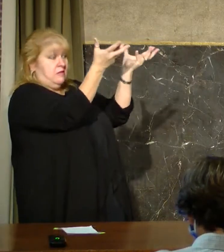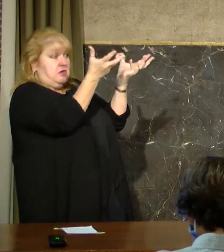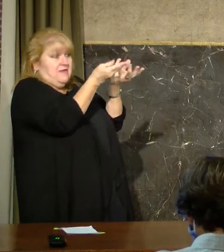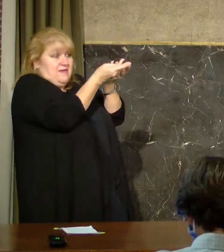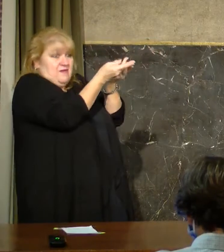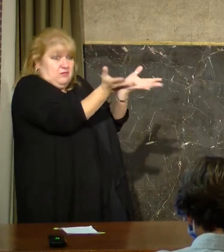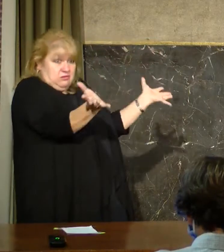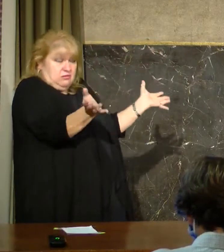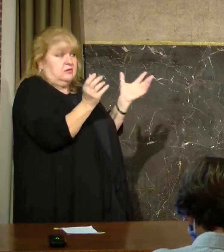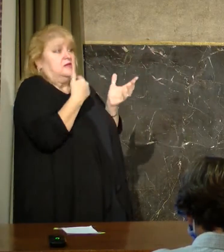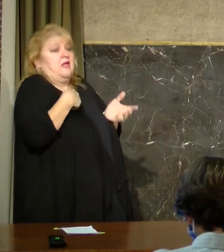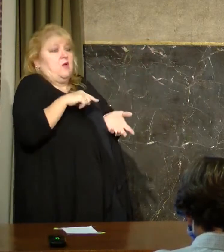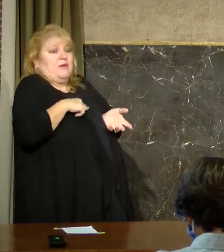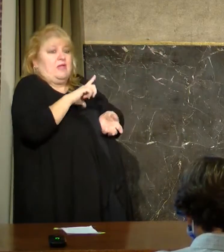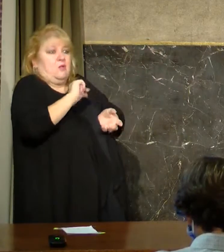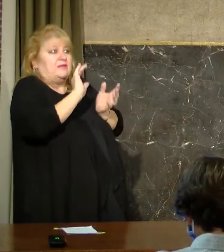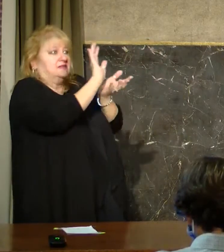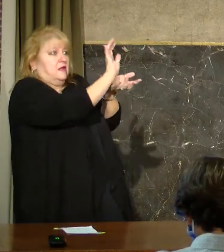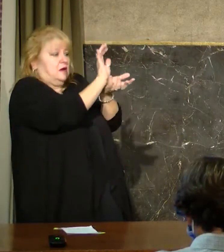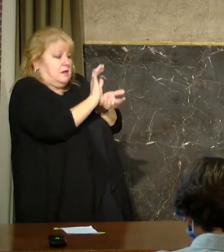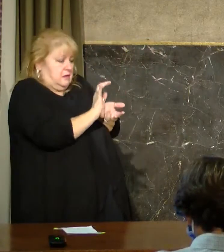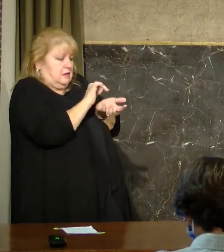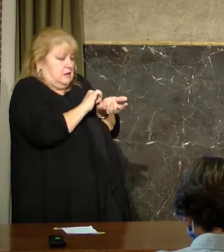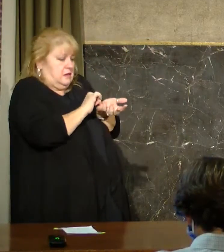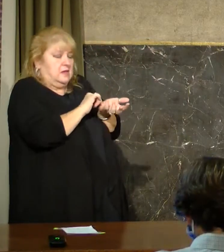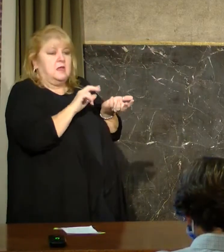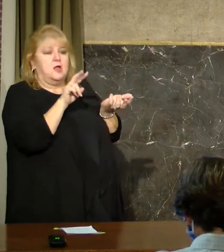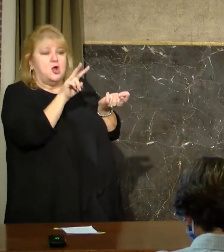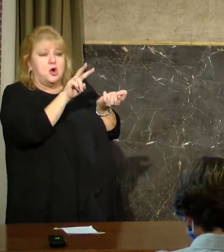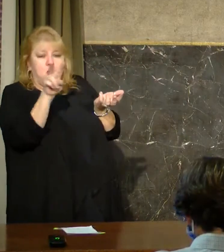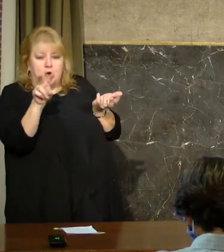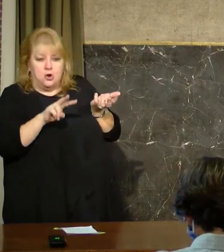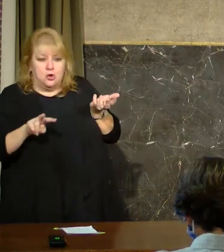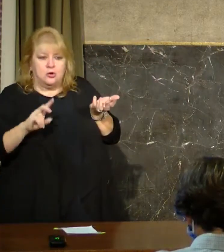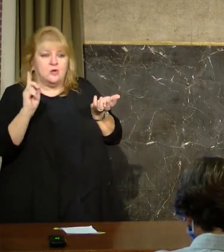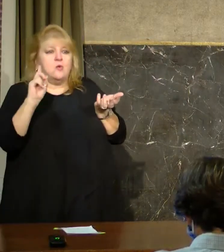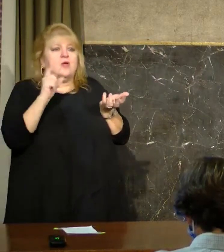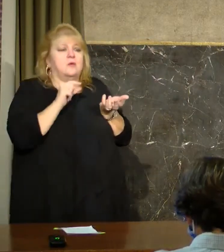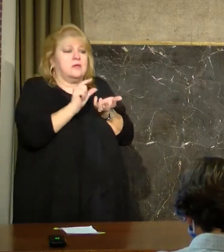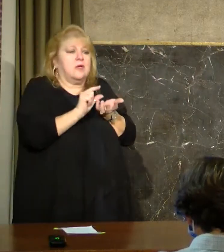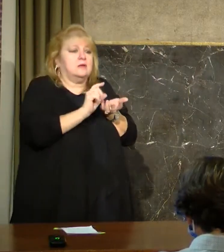working with them, and we're administering those vaccines.